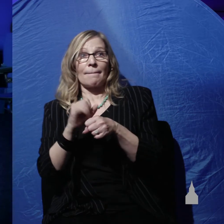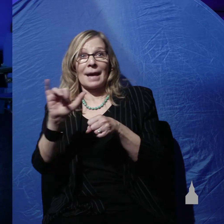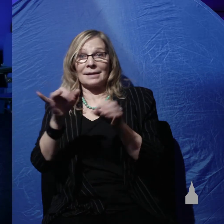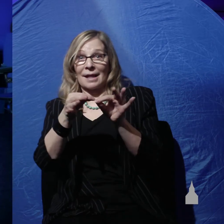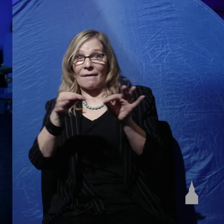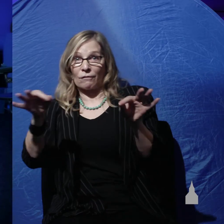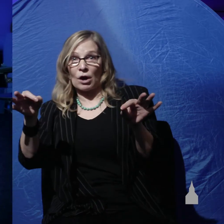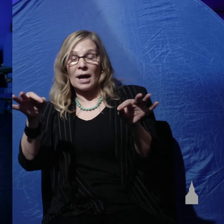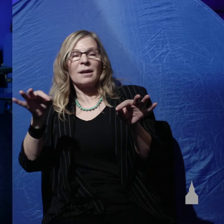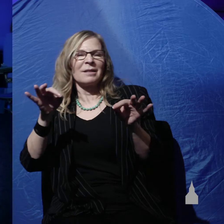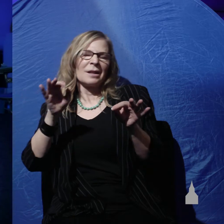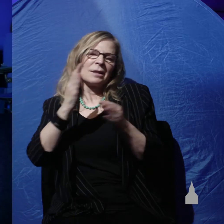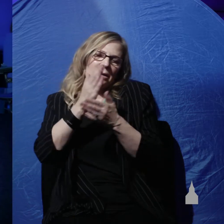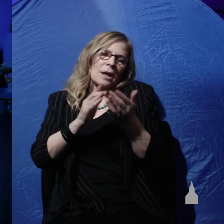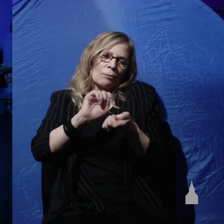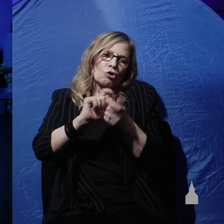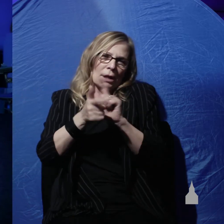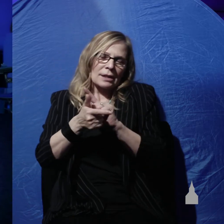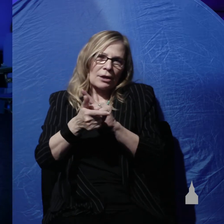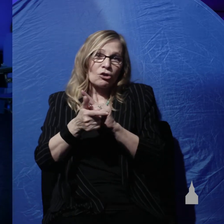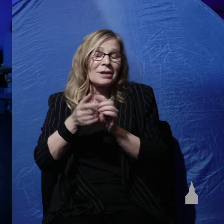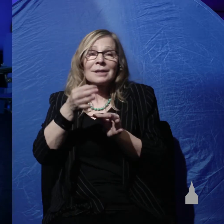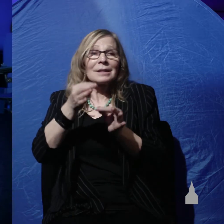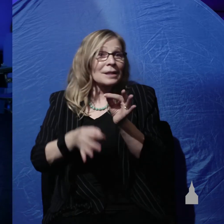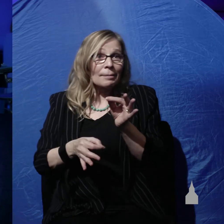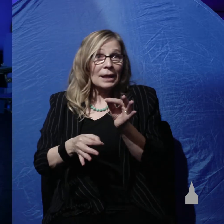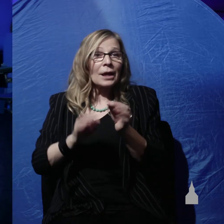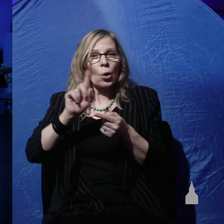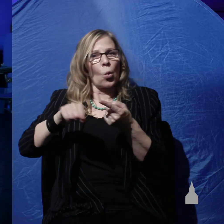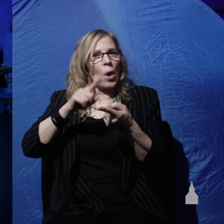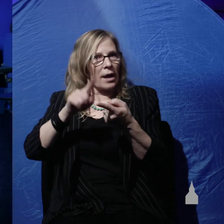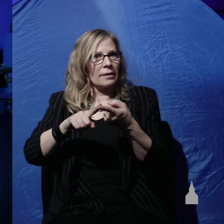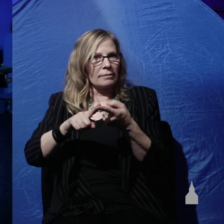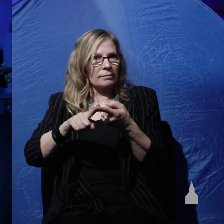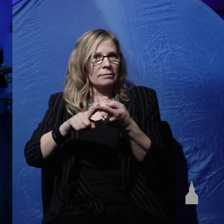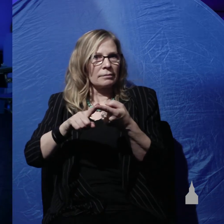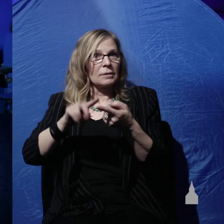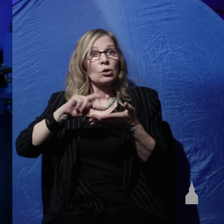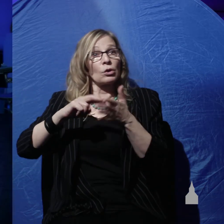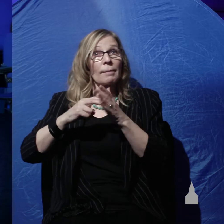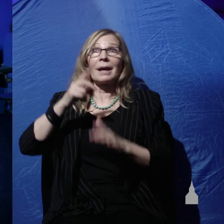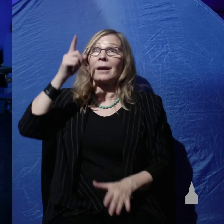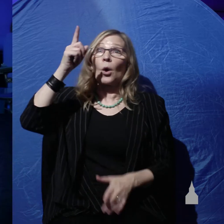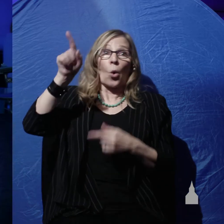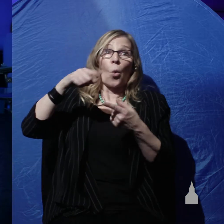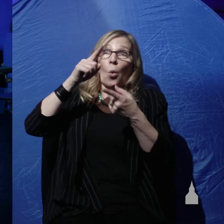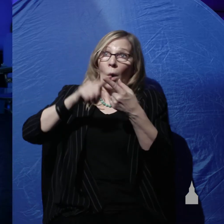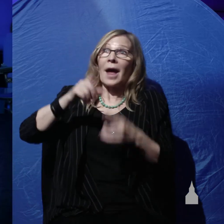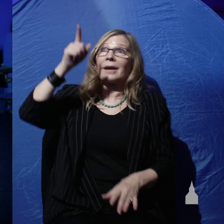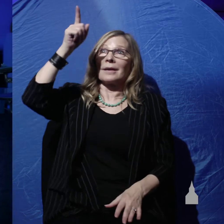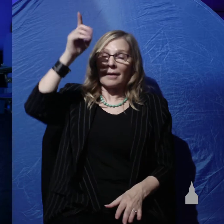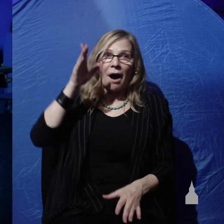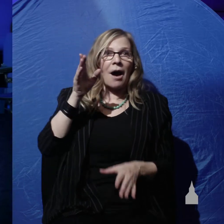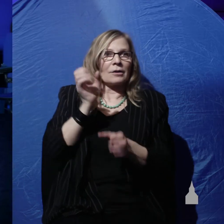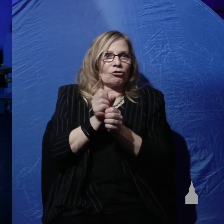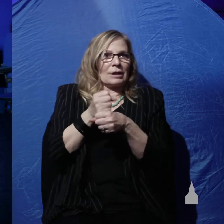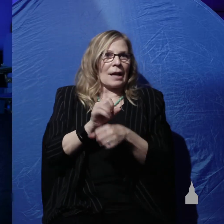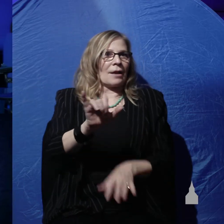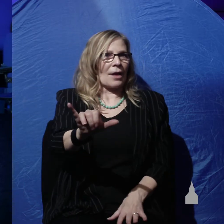some English translations it's just translated simply as when. But that's a very different construction and